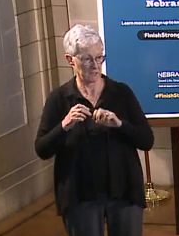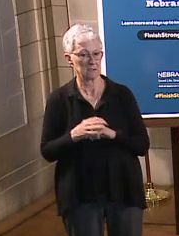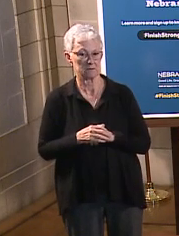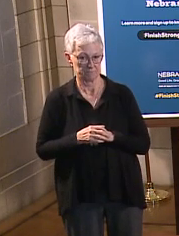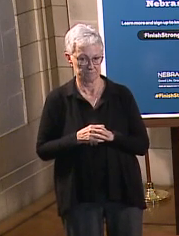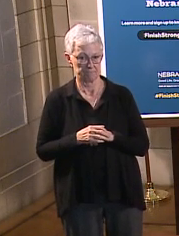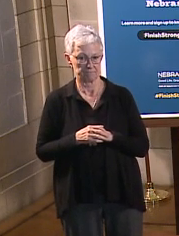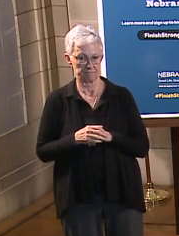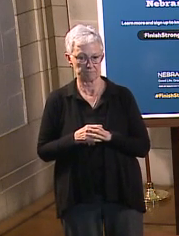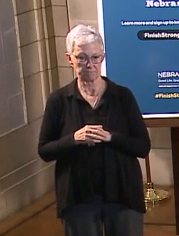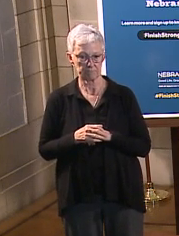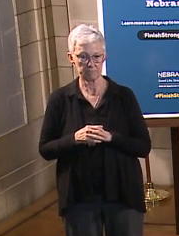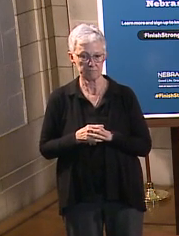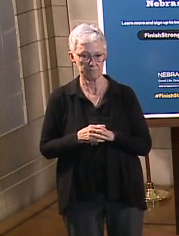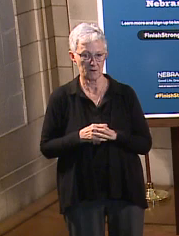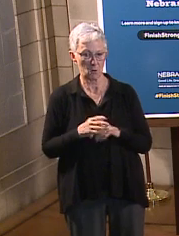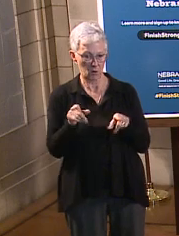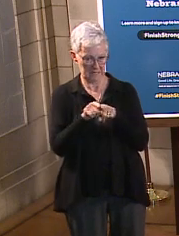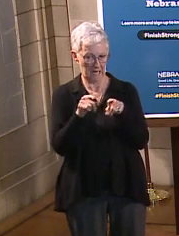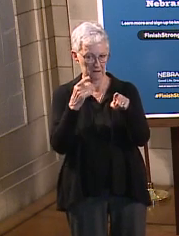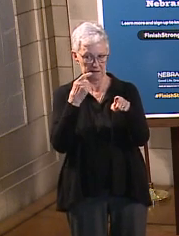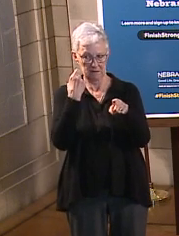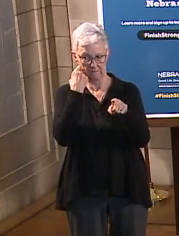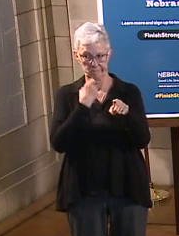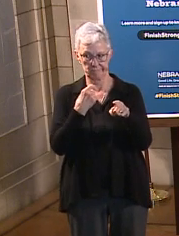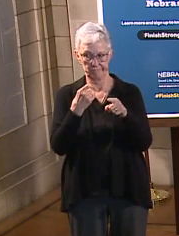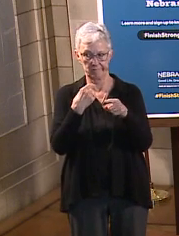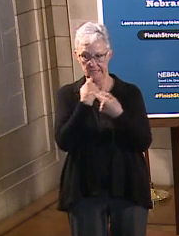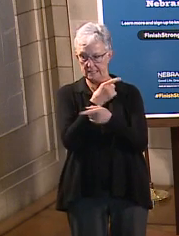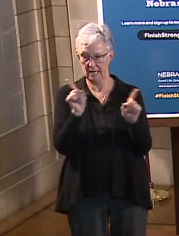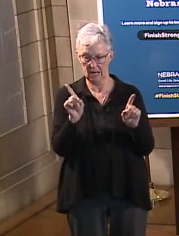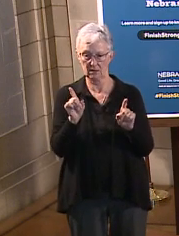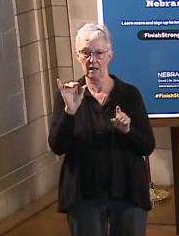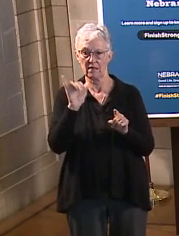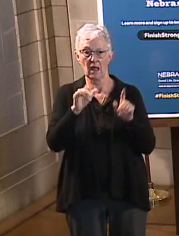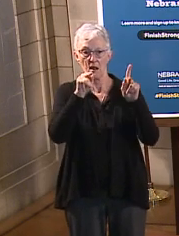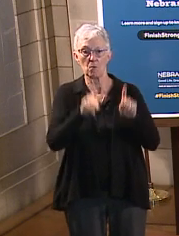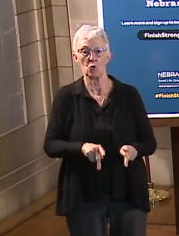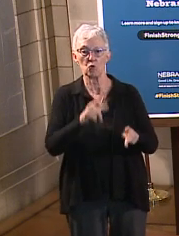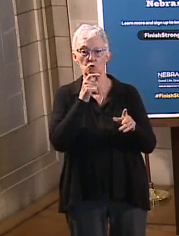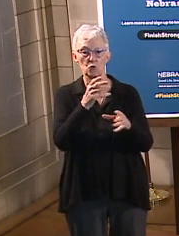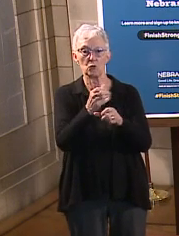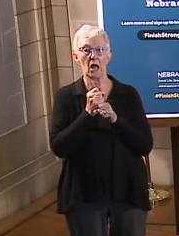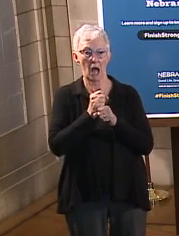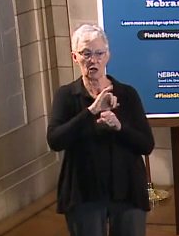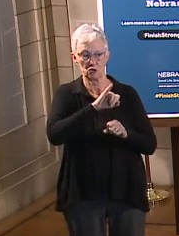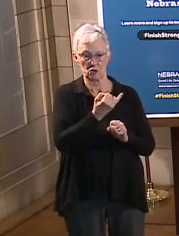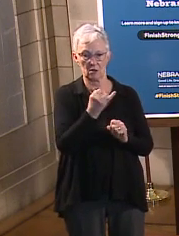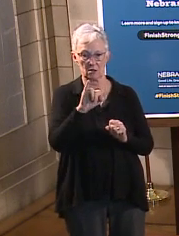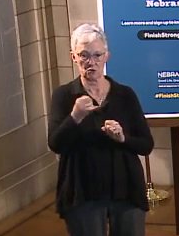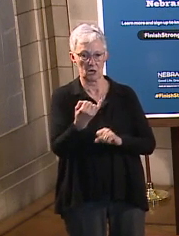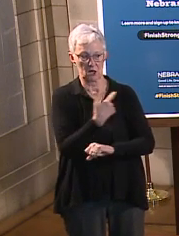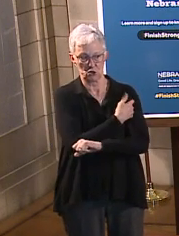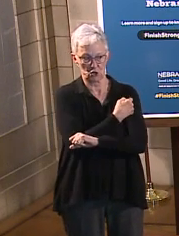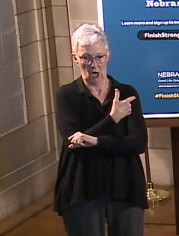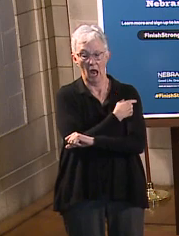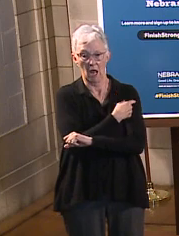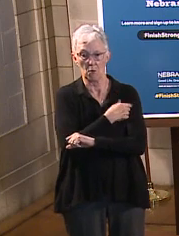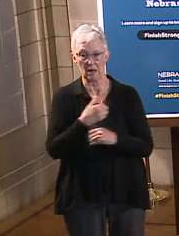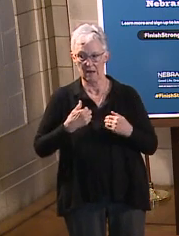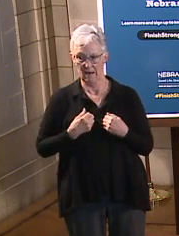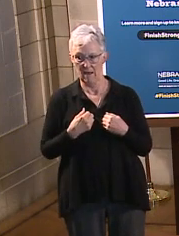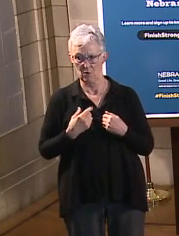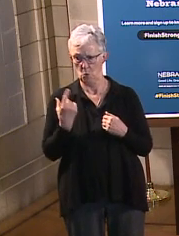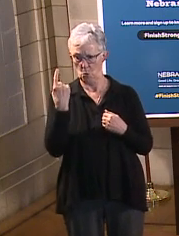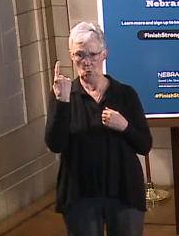had received a shot of J&J then also had a blood clotting incident. So we have received one of those here in Nebraska.